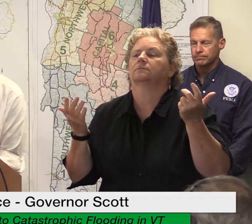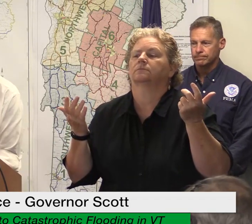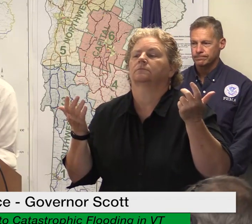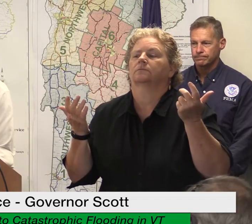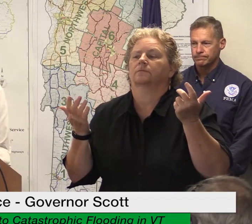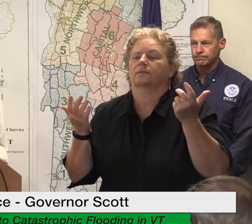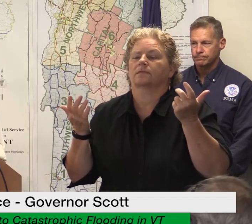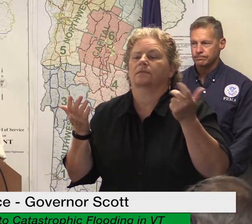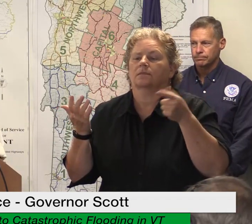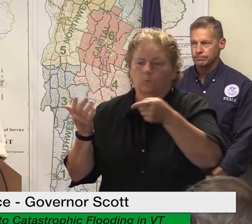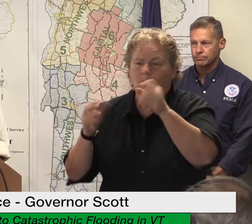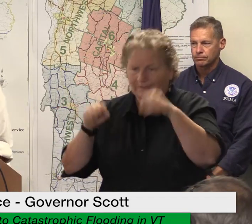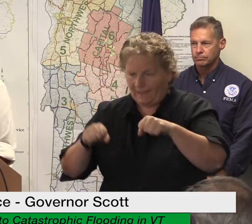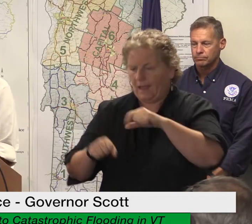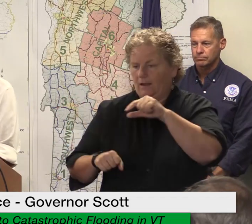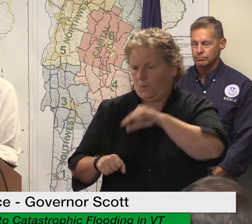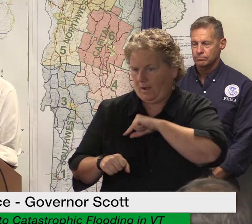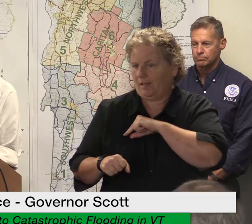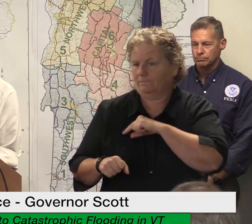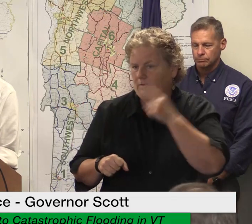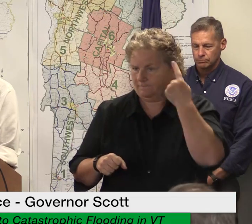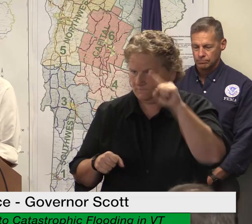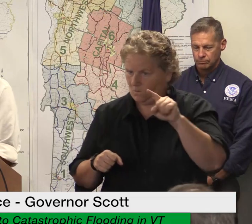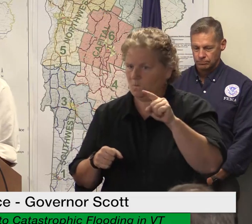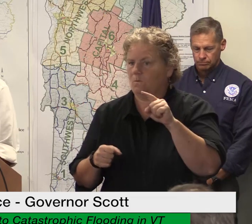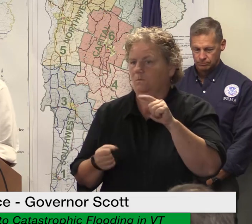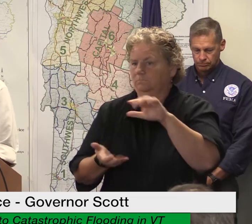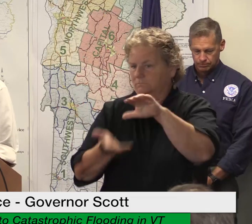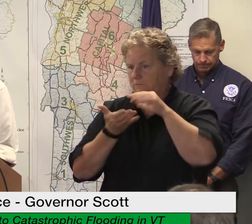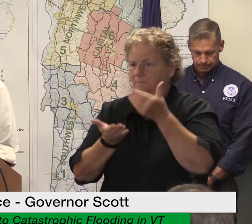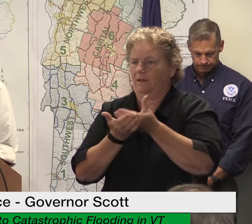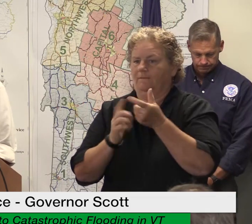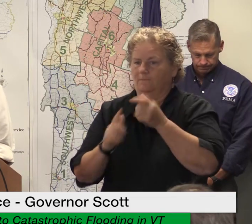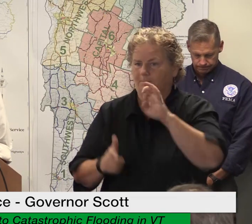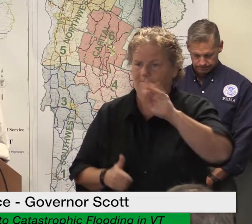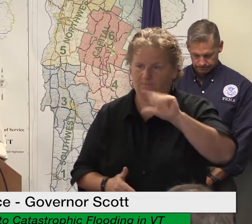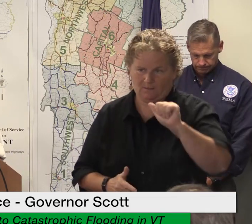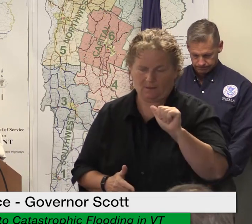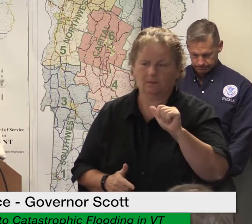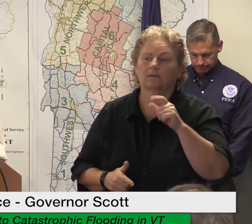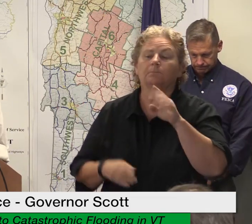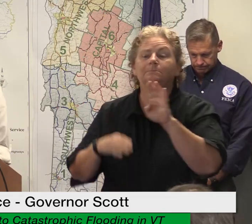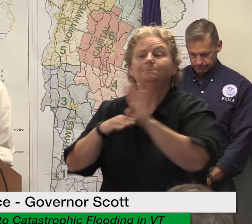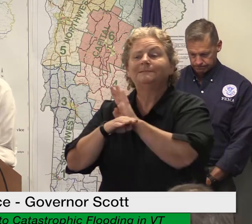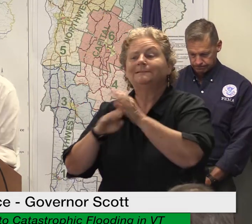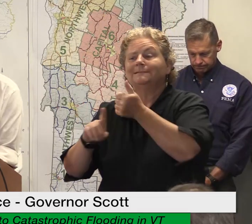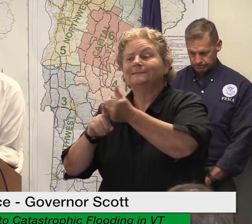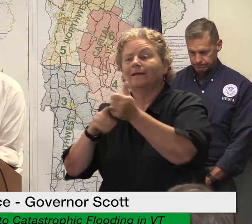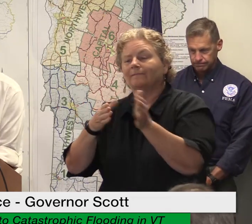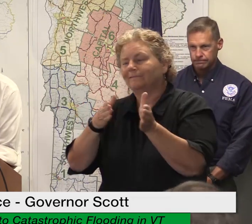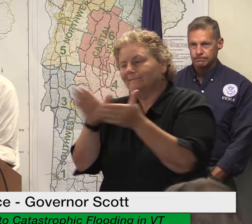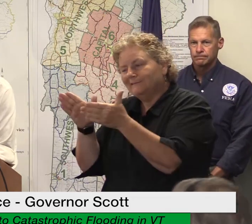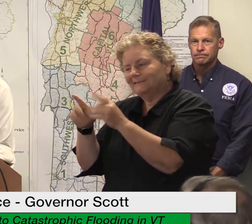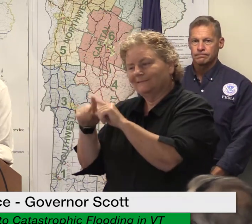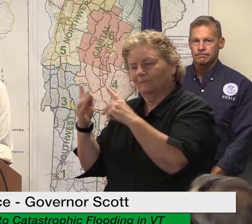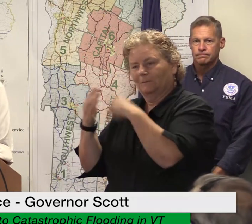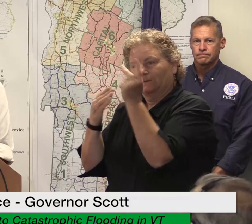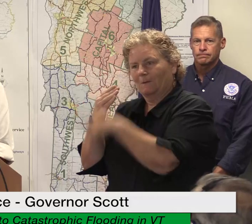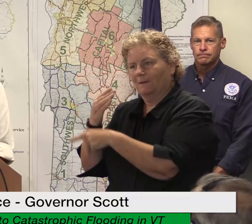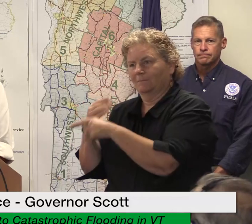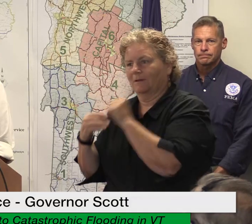it's not a viable option to take on more debt or they need financial help to open their doors immediately